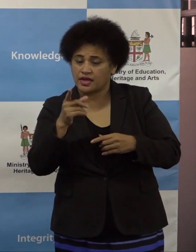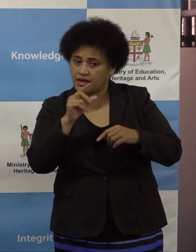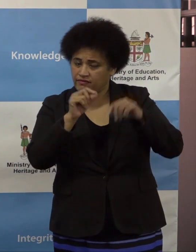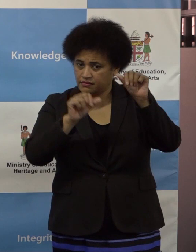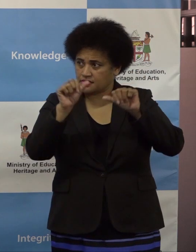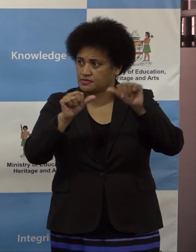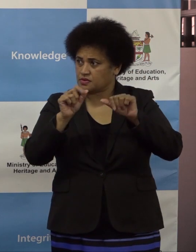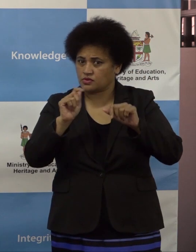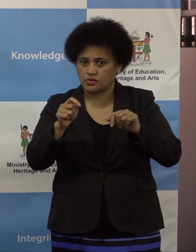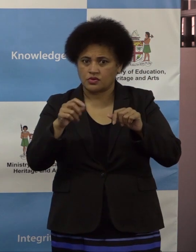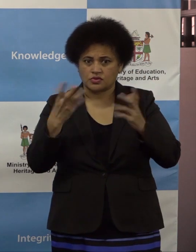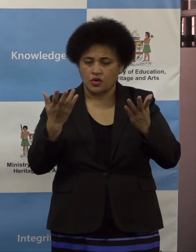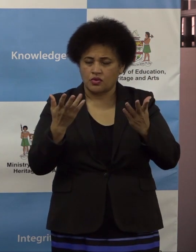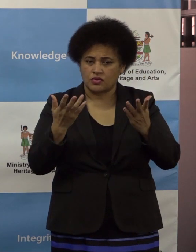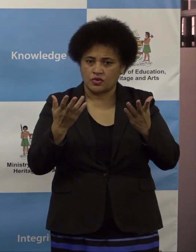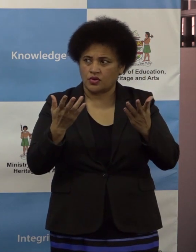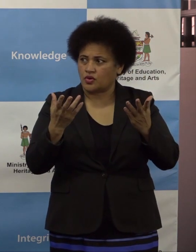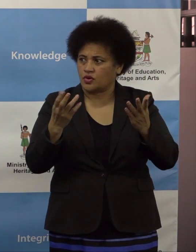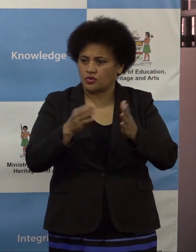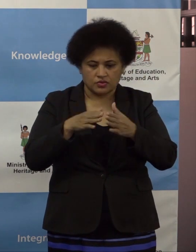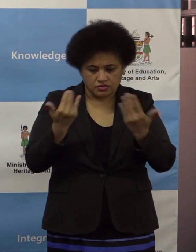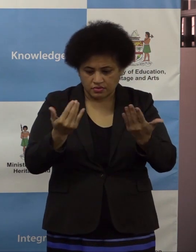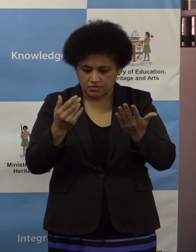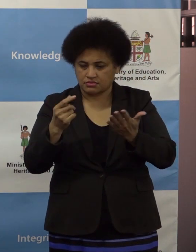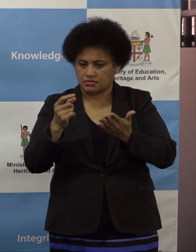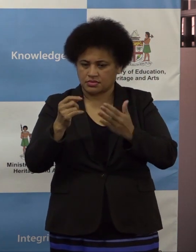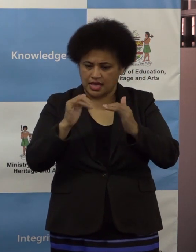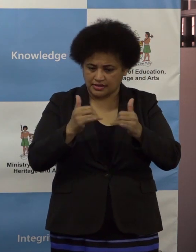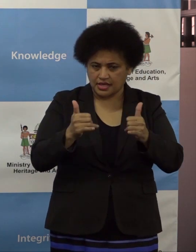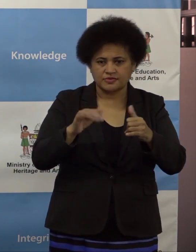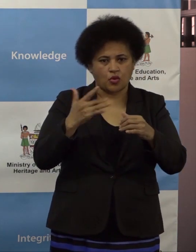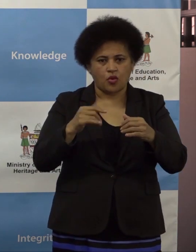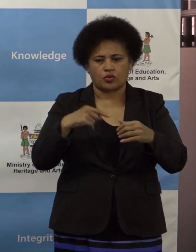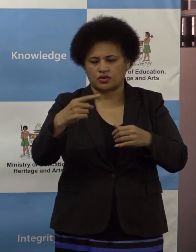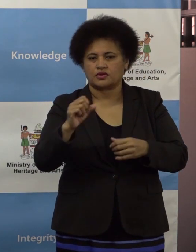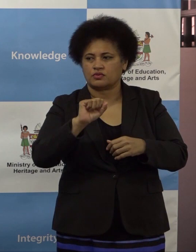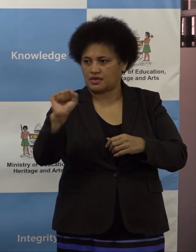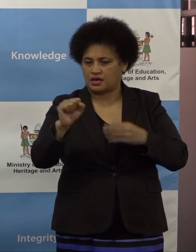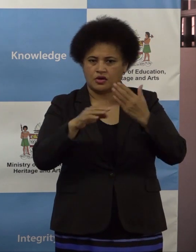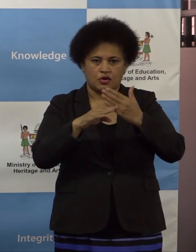Would it be an open book assessment or do they have to continue with their worksheets and etc.?